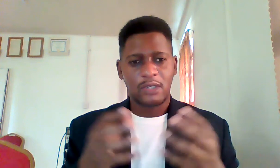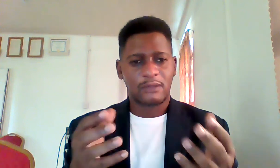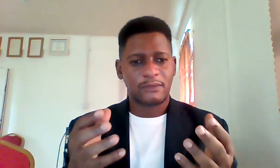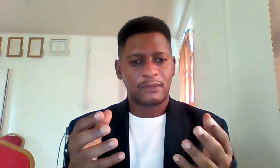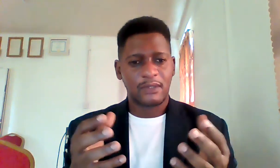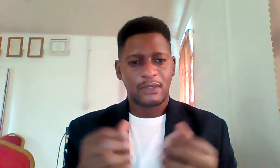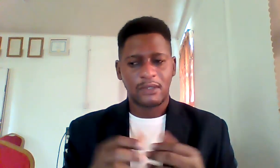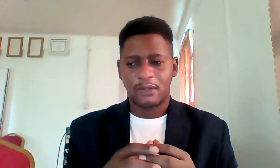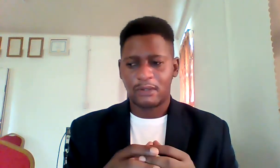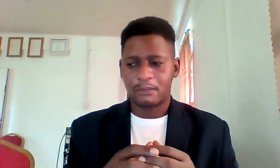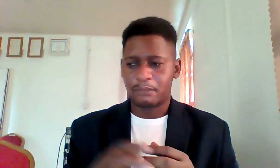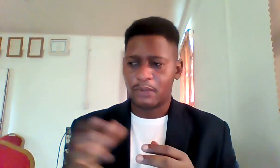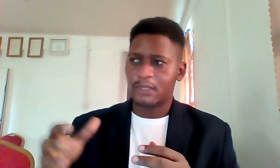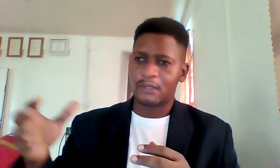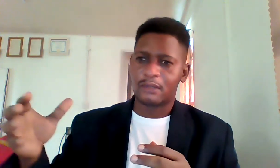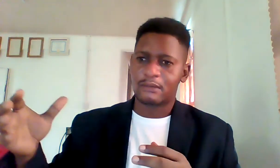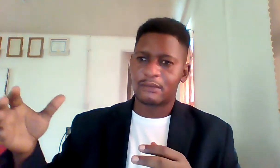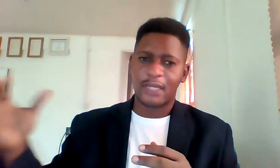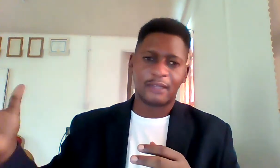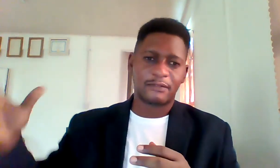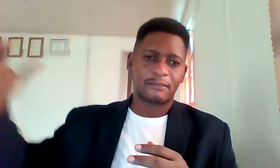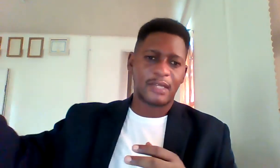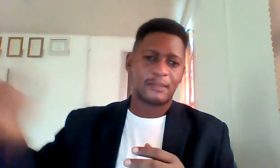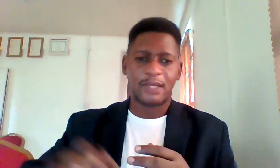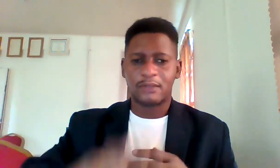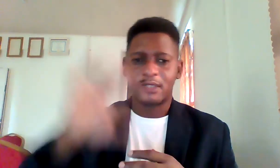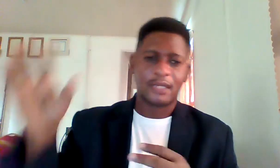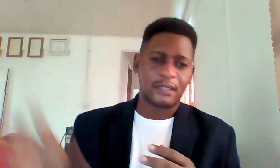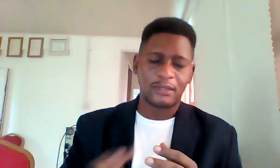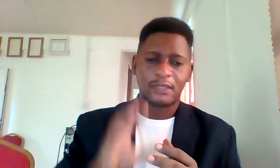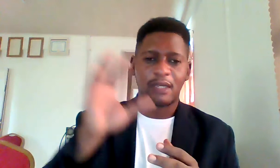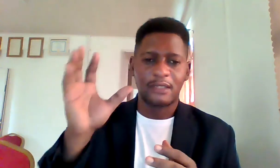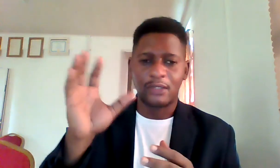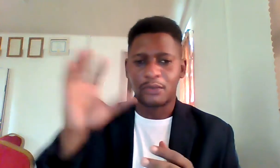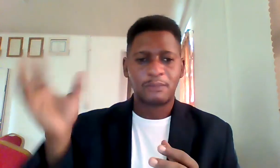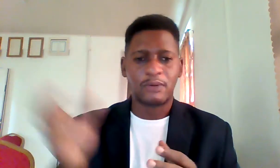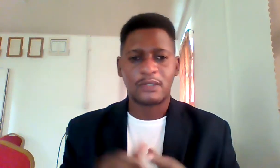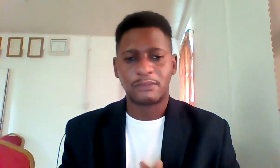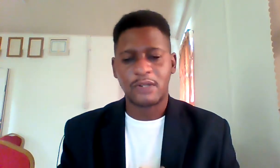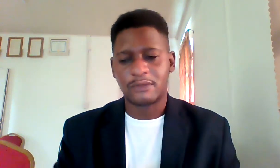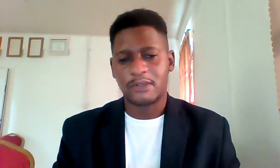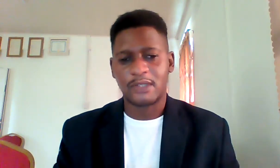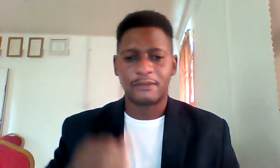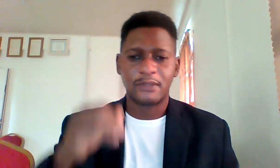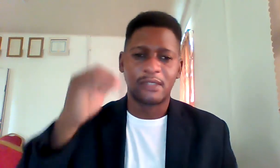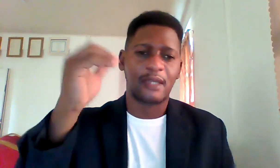achieve your personal life master plan you design that you design a unique project project for yourself you design